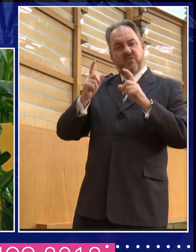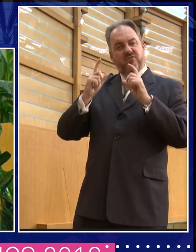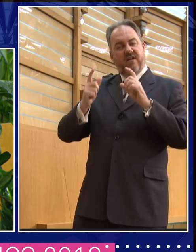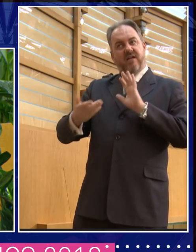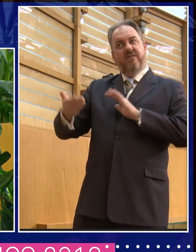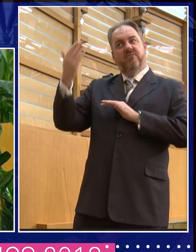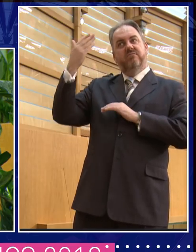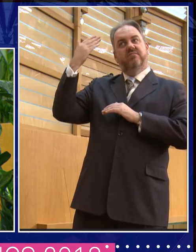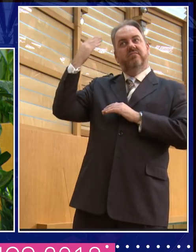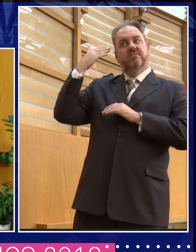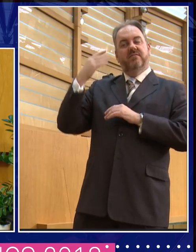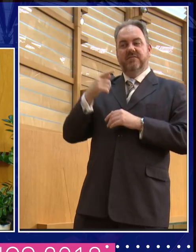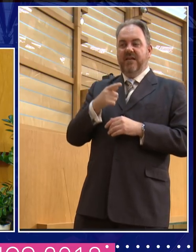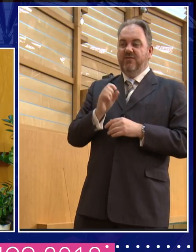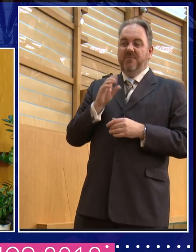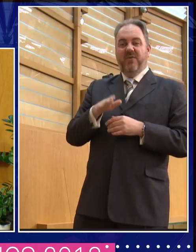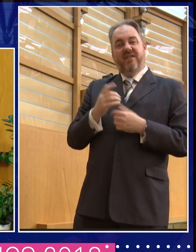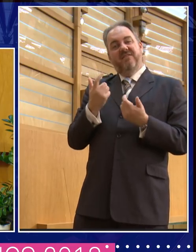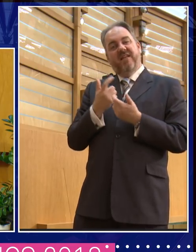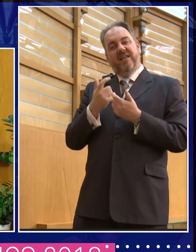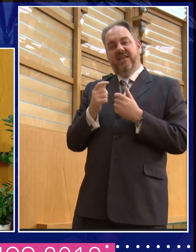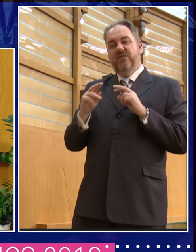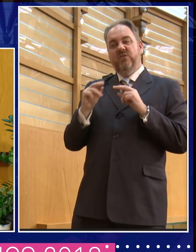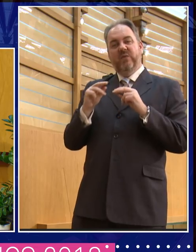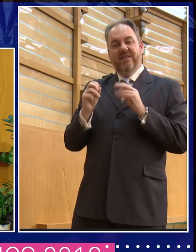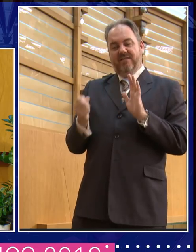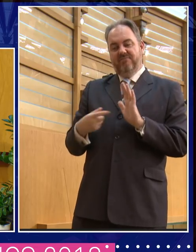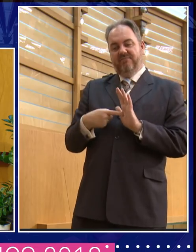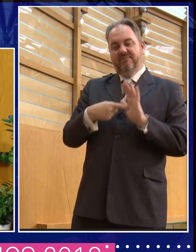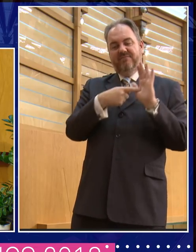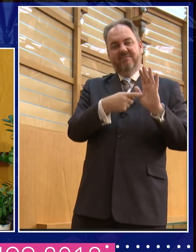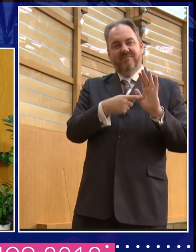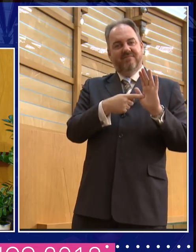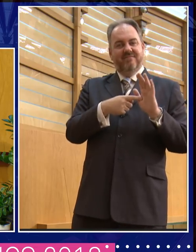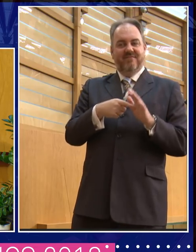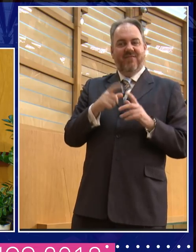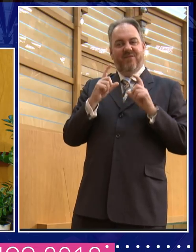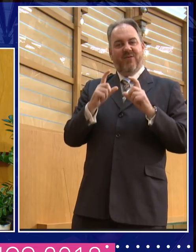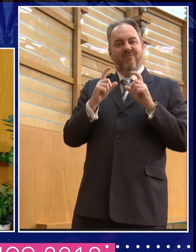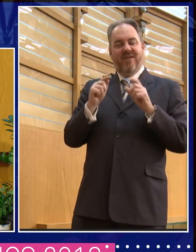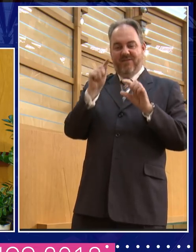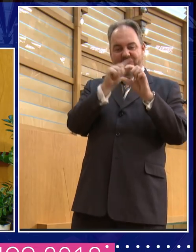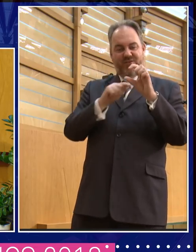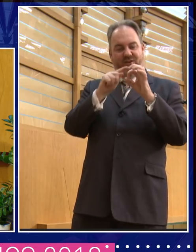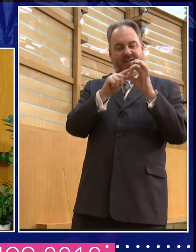just, she did a good humor tweet where she kind of sort of circled her and circled me and said, you know, you know,